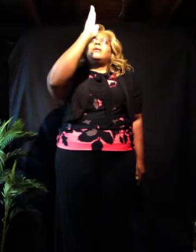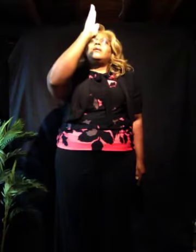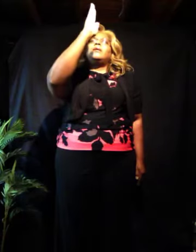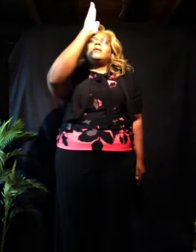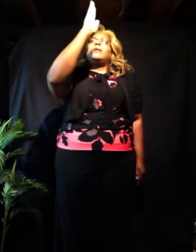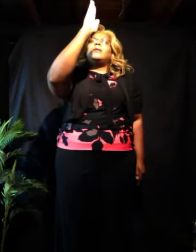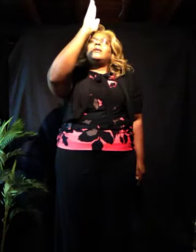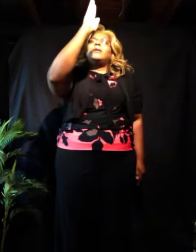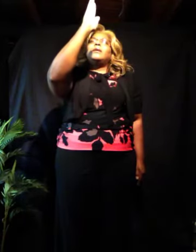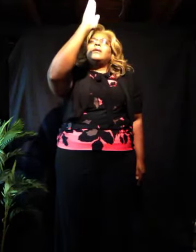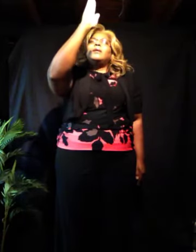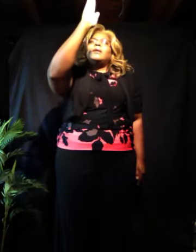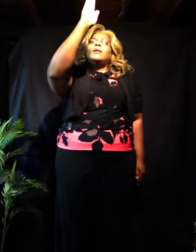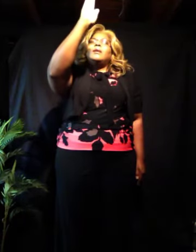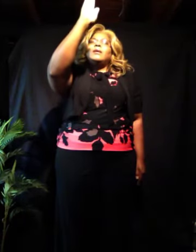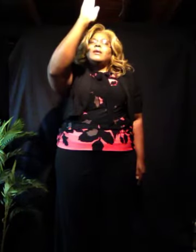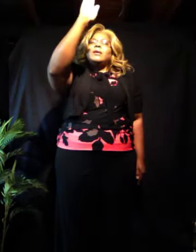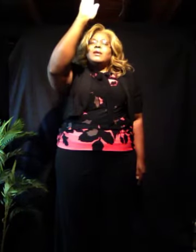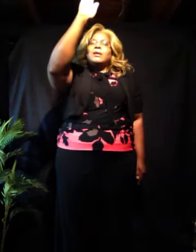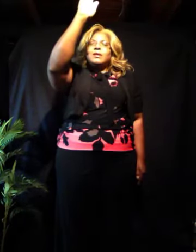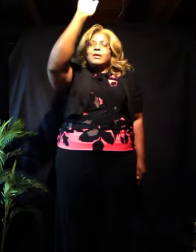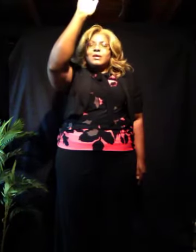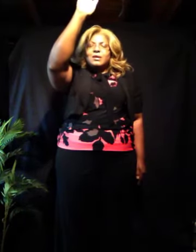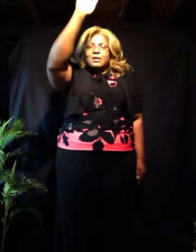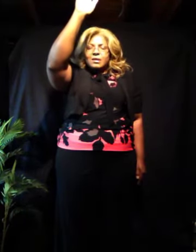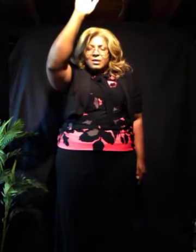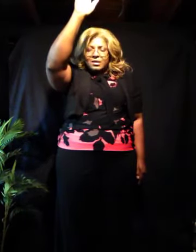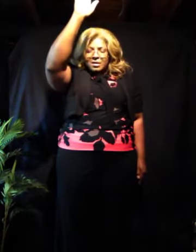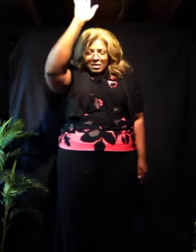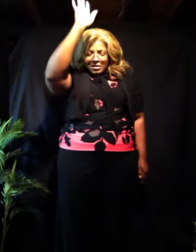You've raised up I You've